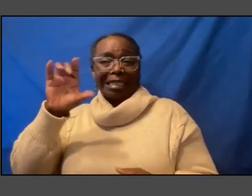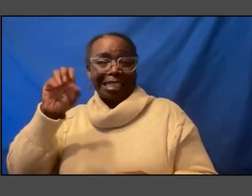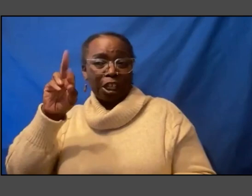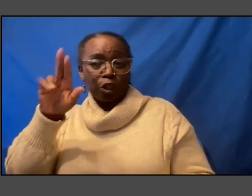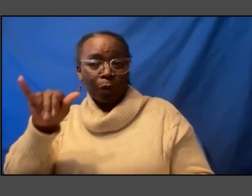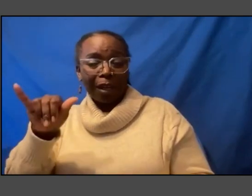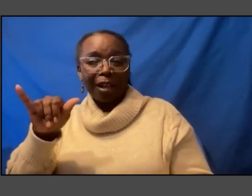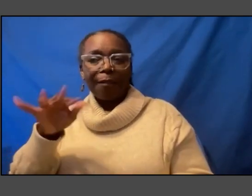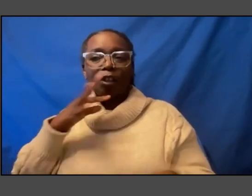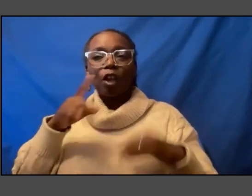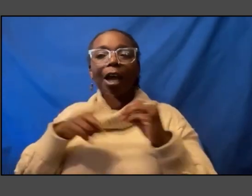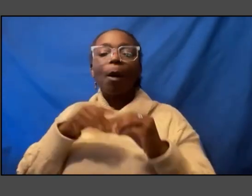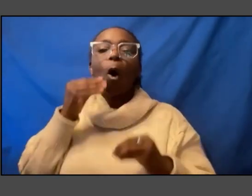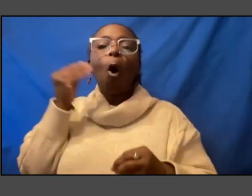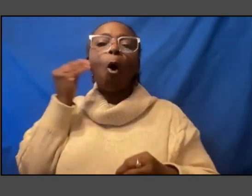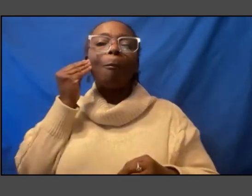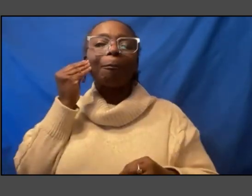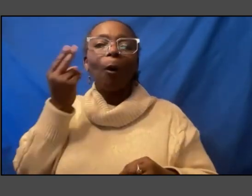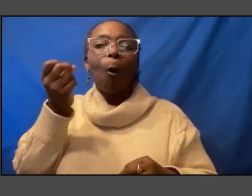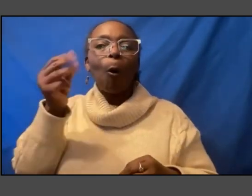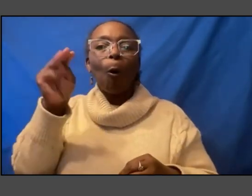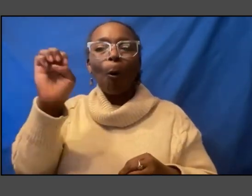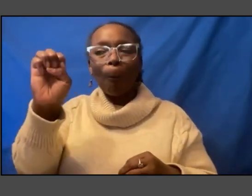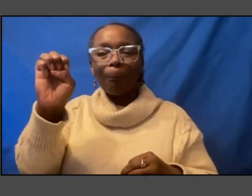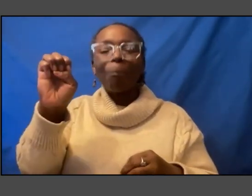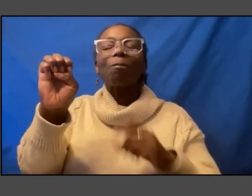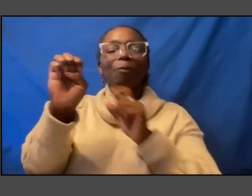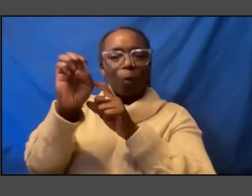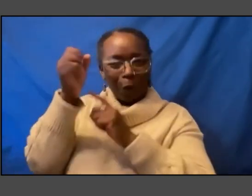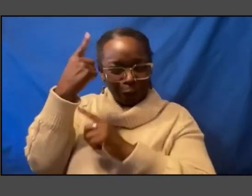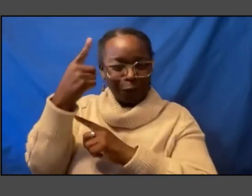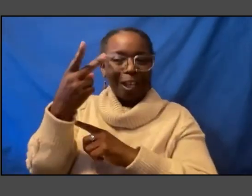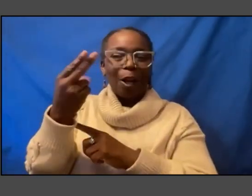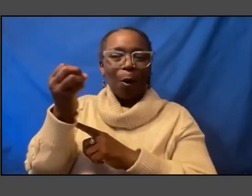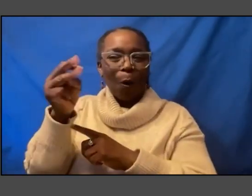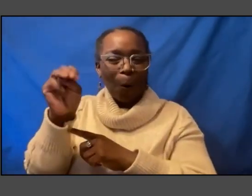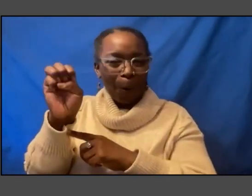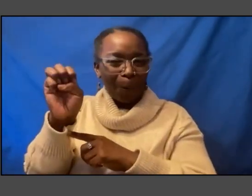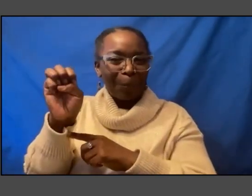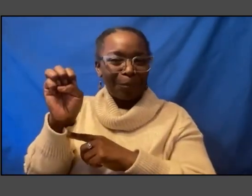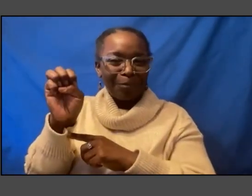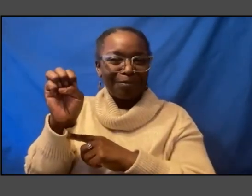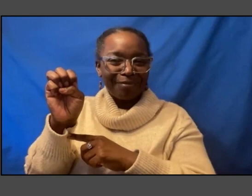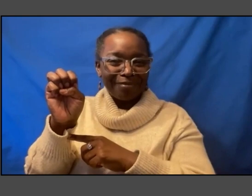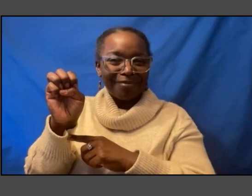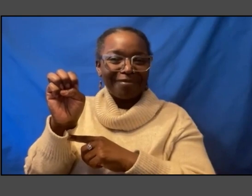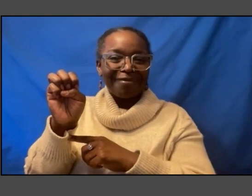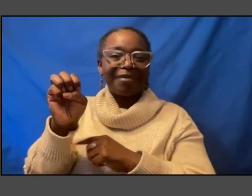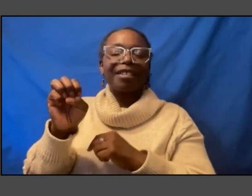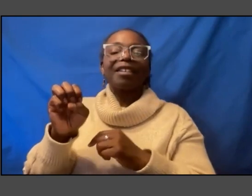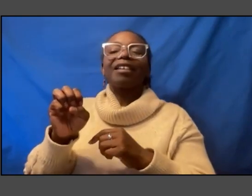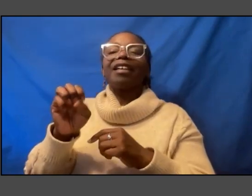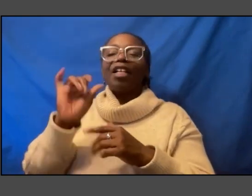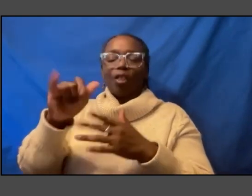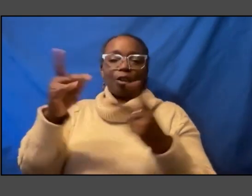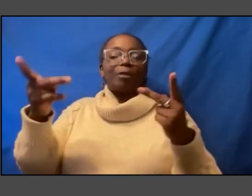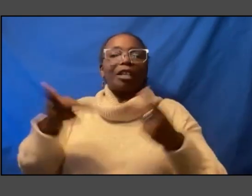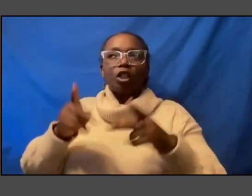we can all understand home and so those are places that i think do brilliant work um that really